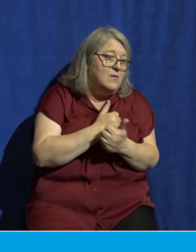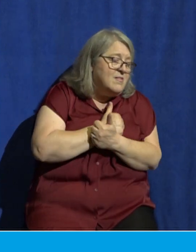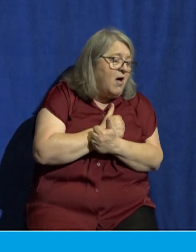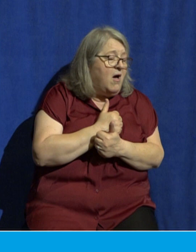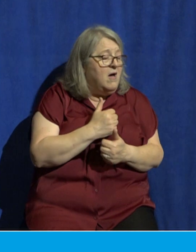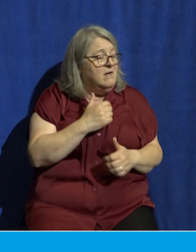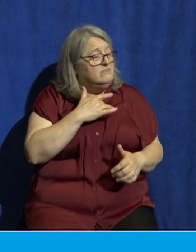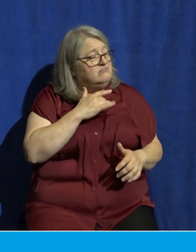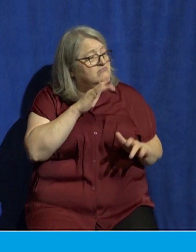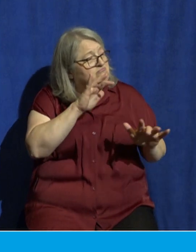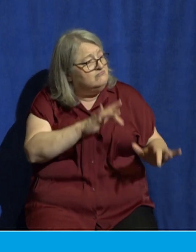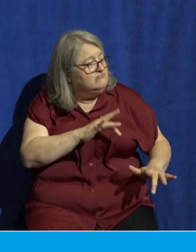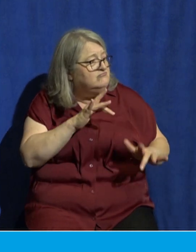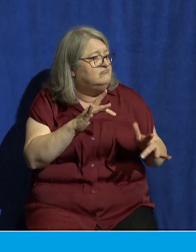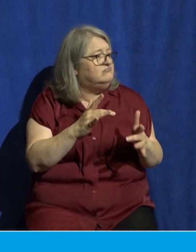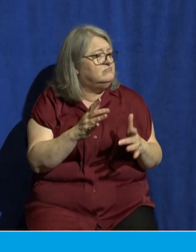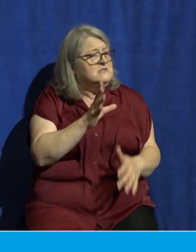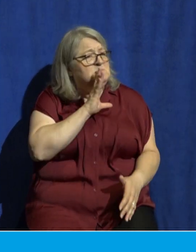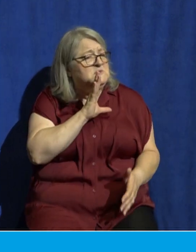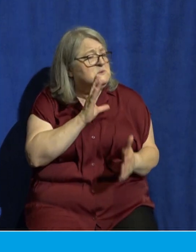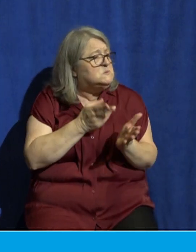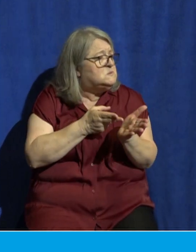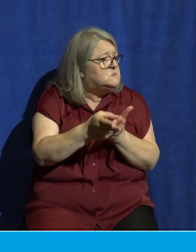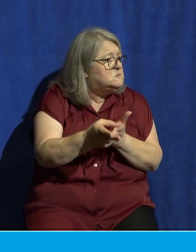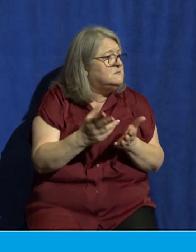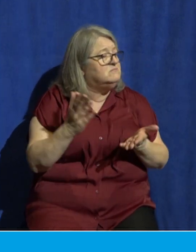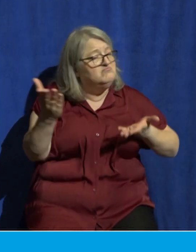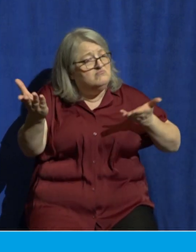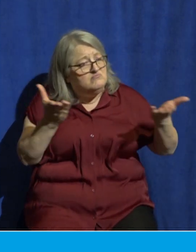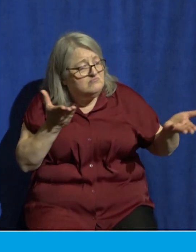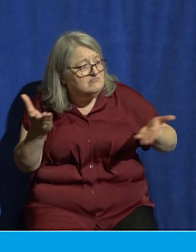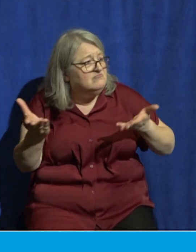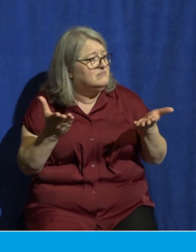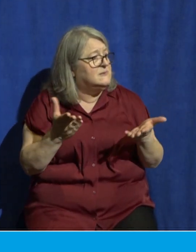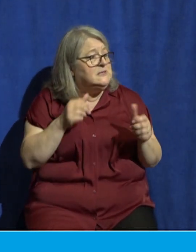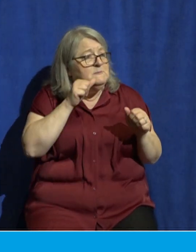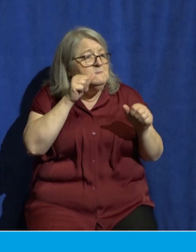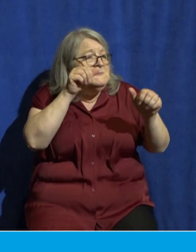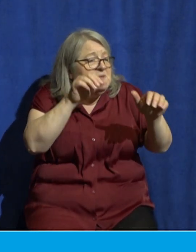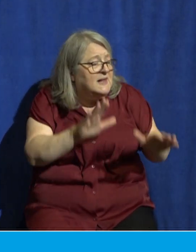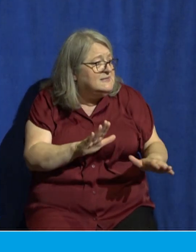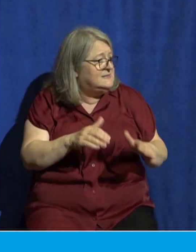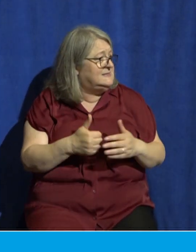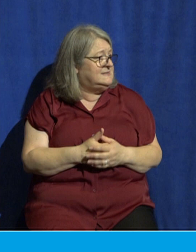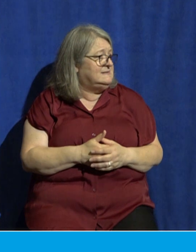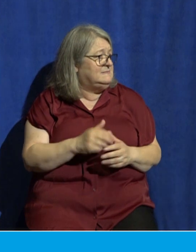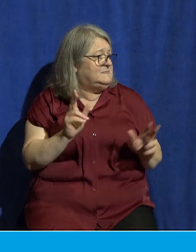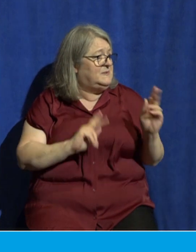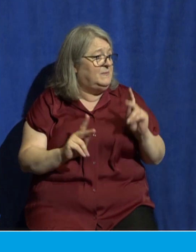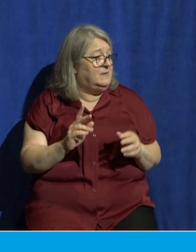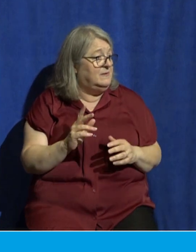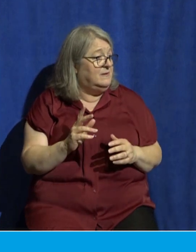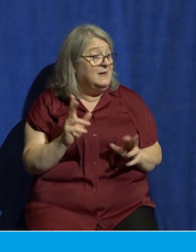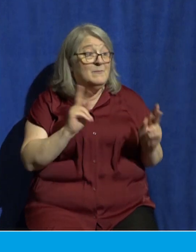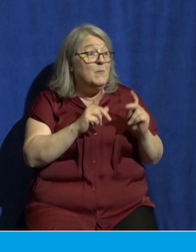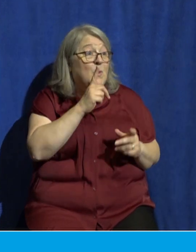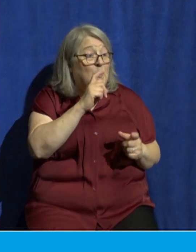speak the truth and we serve and we bring blessing to people even people who disagree with us even people who